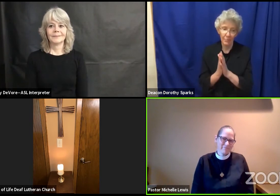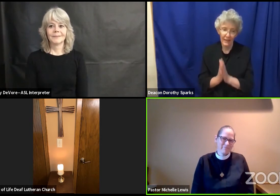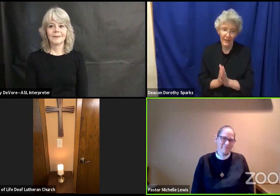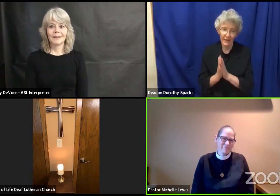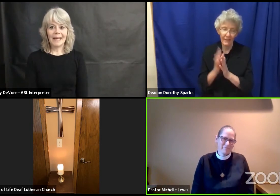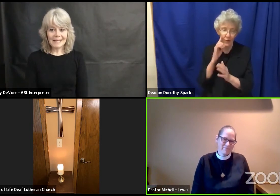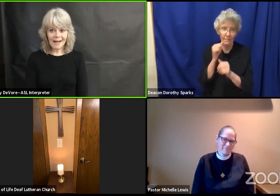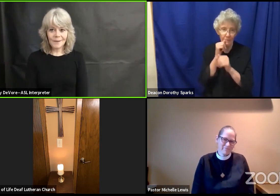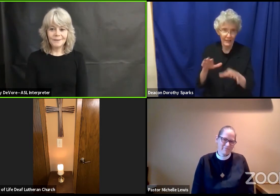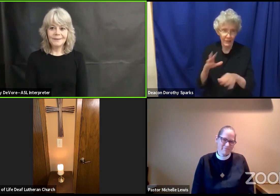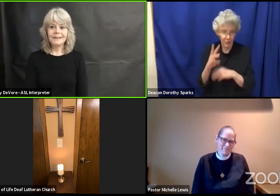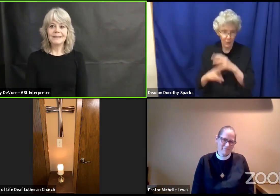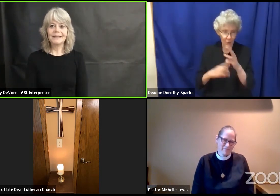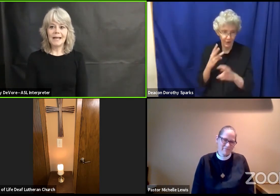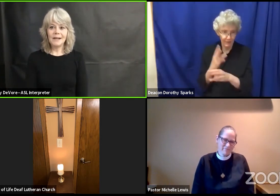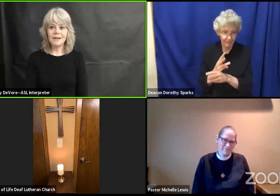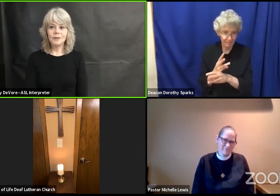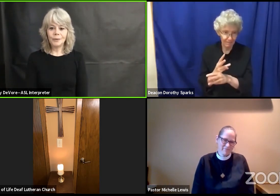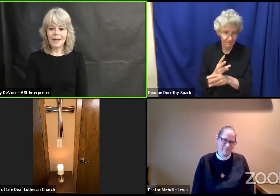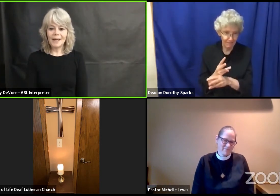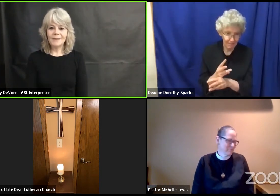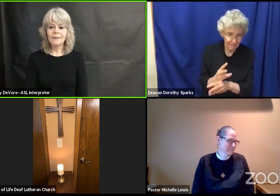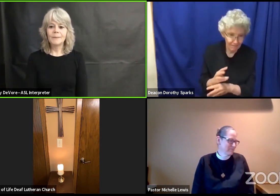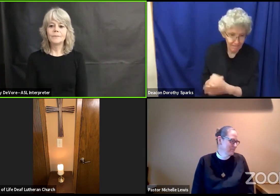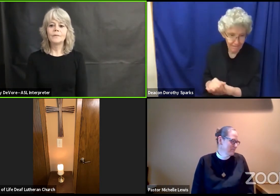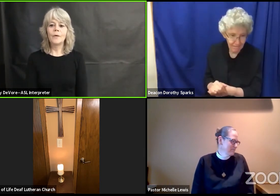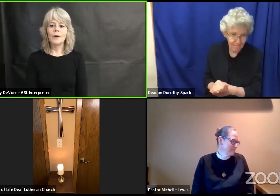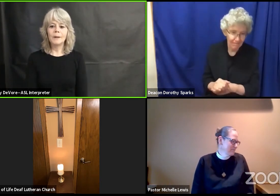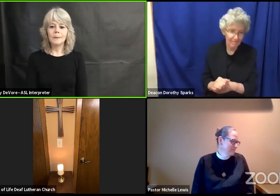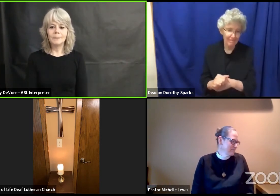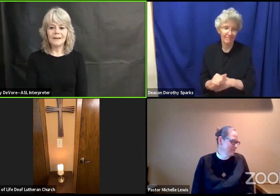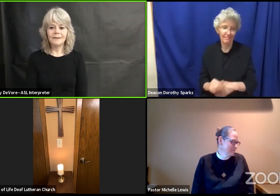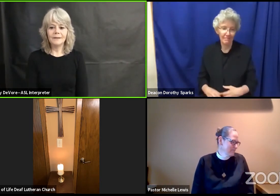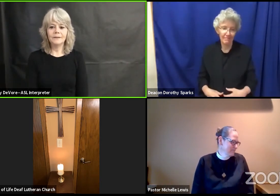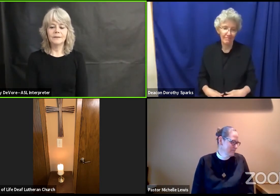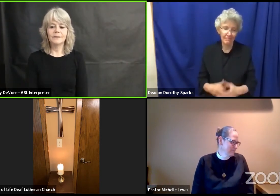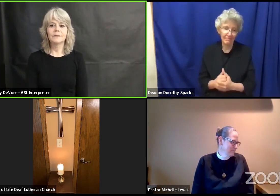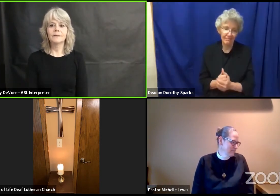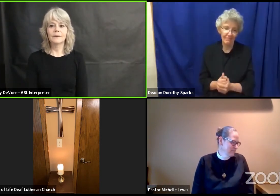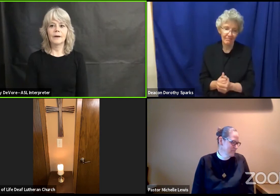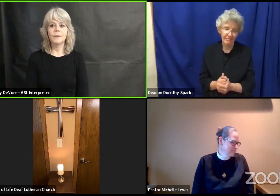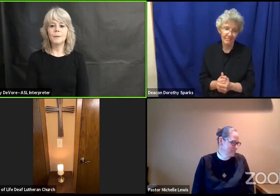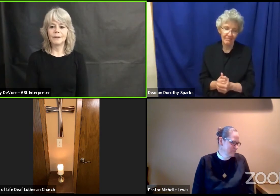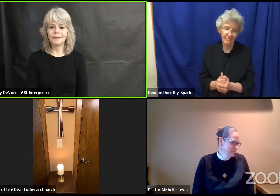and now let us pray for blessings on the world